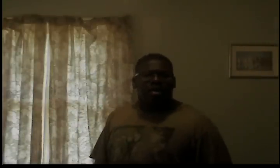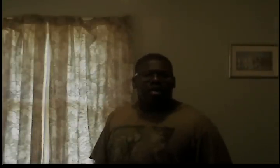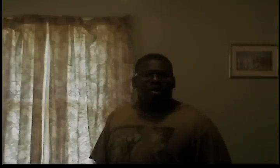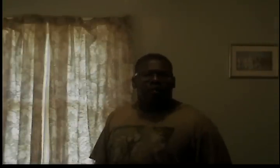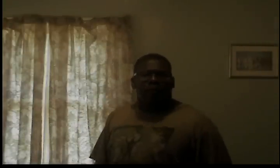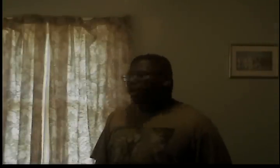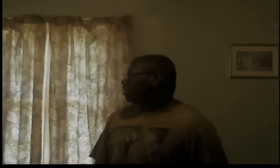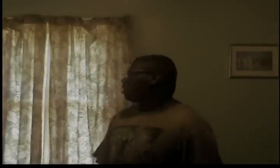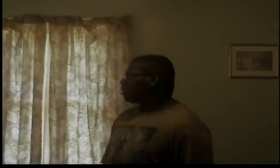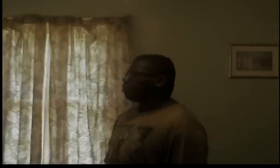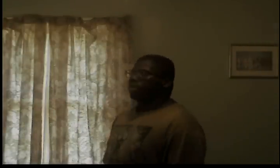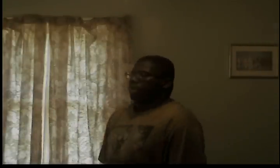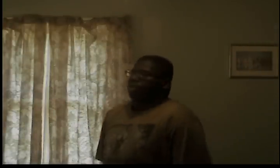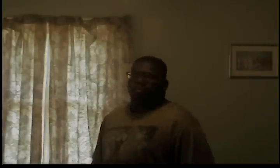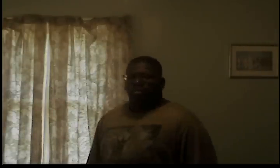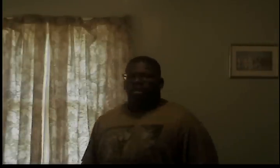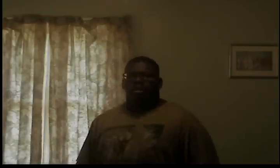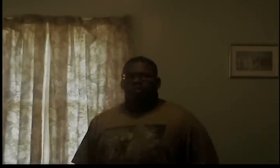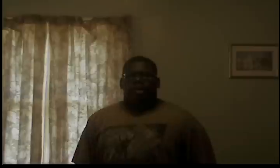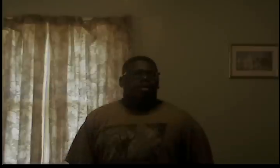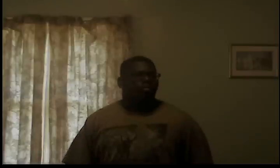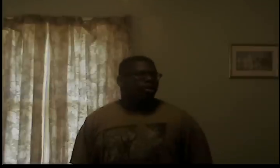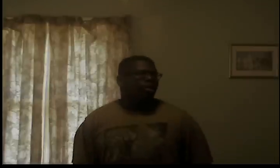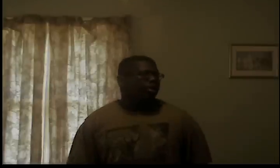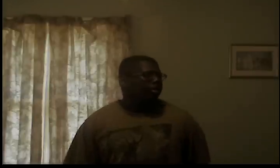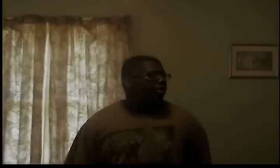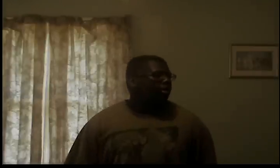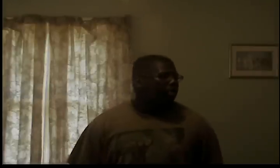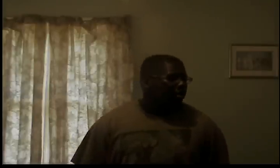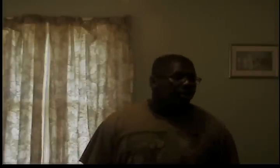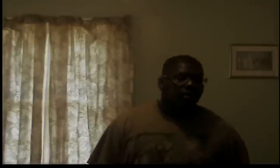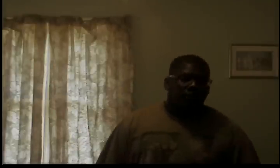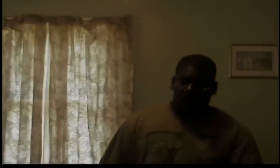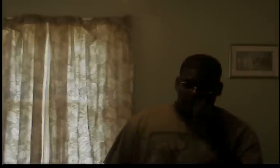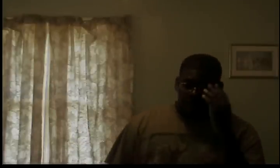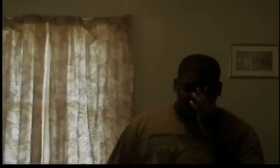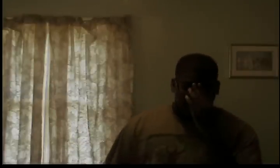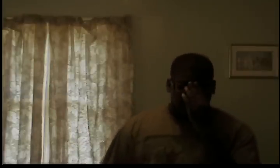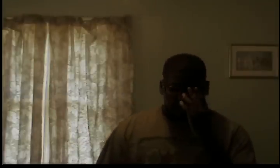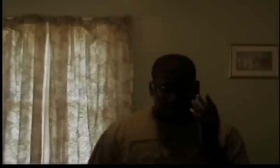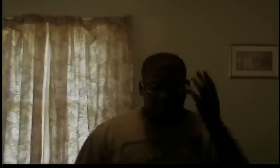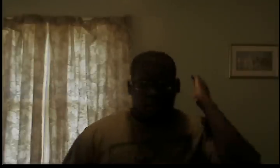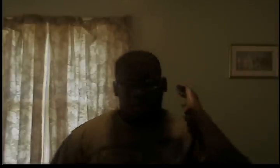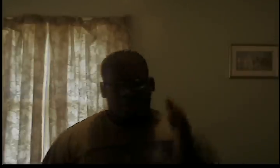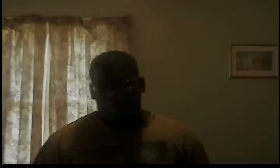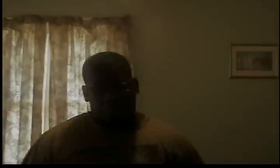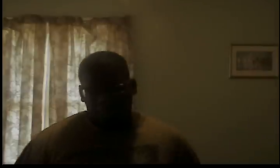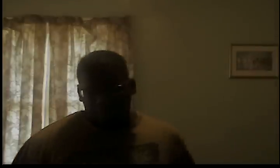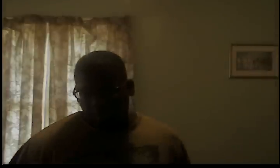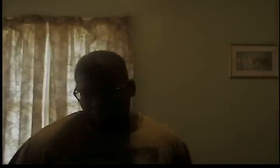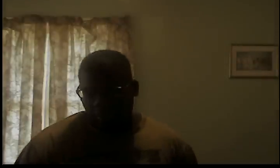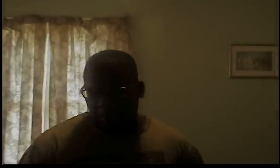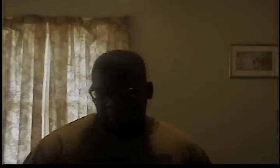fuck the school system that's fucking retarded it's fucking retarded i'm done i'm fucking done